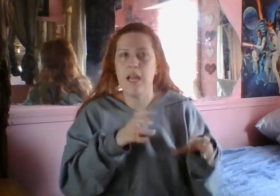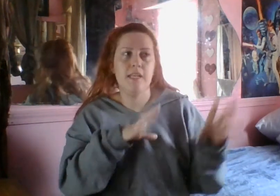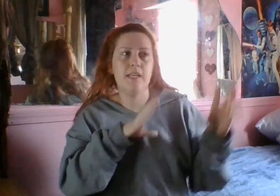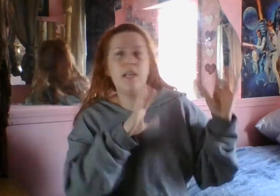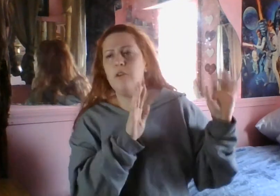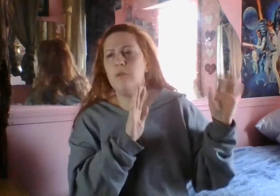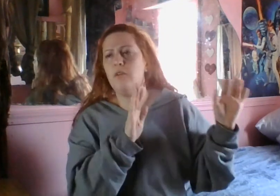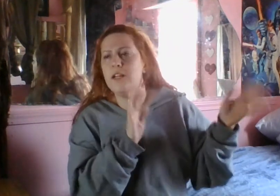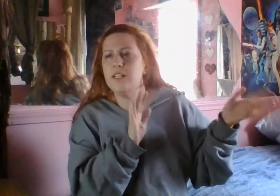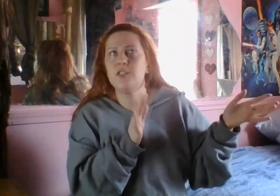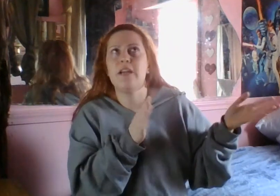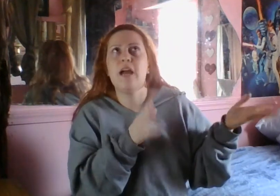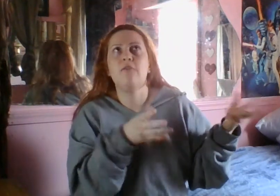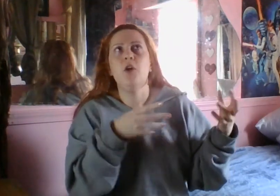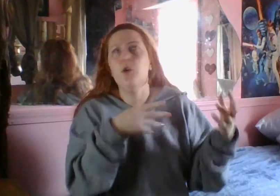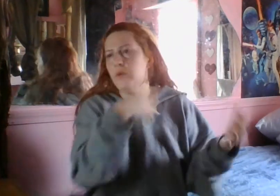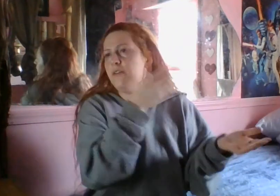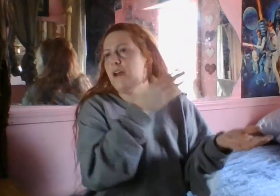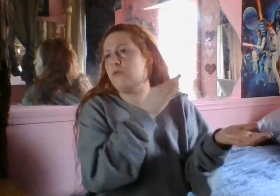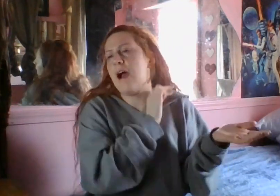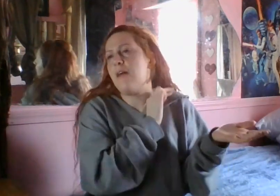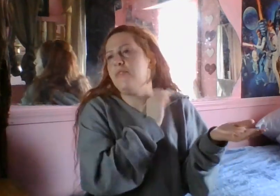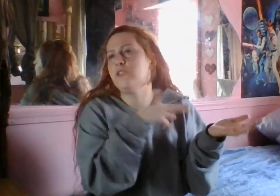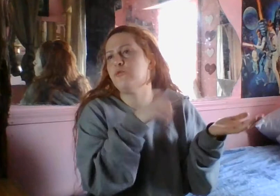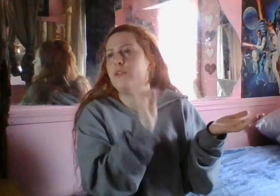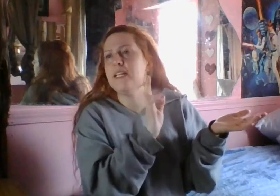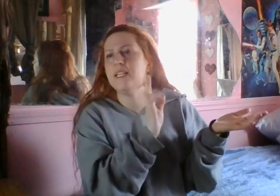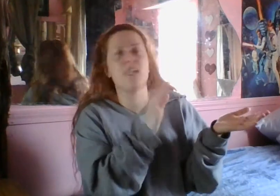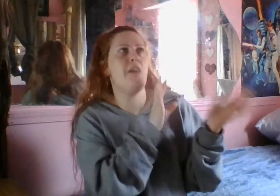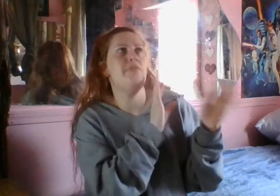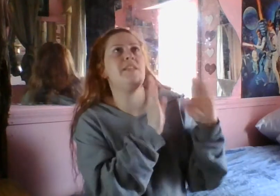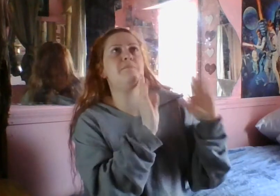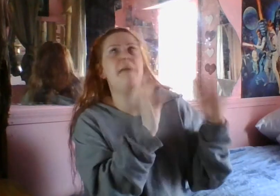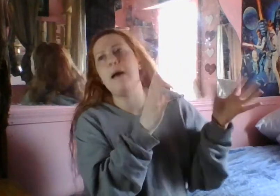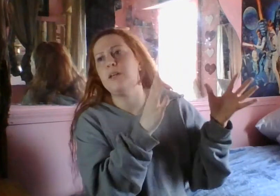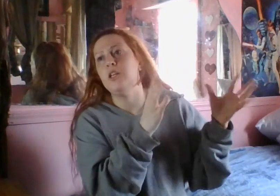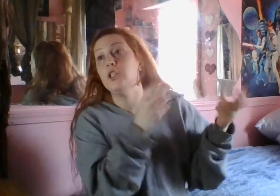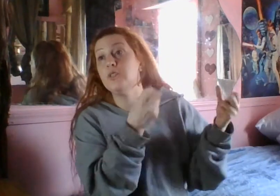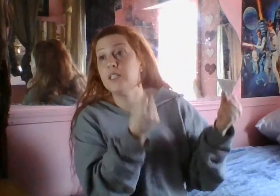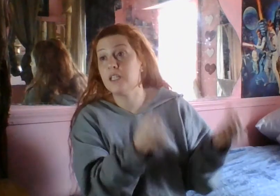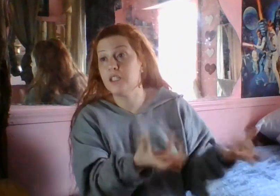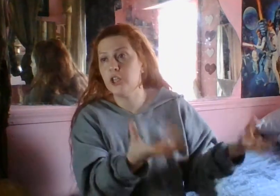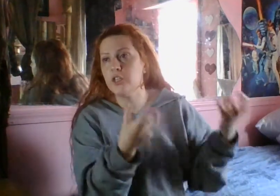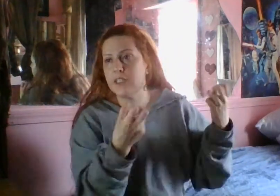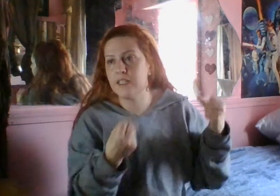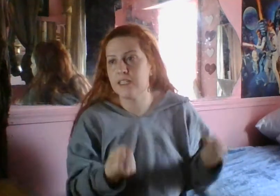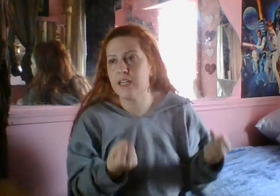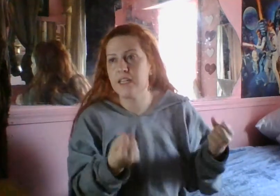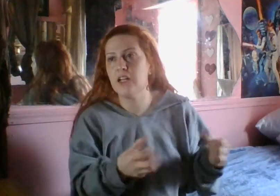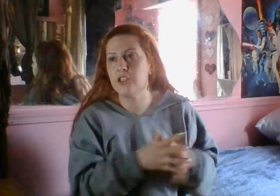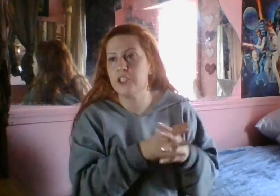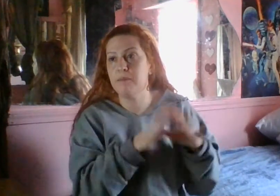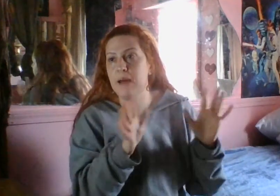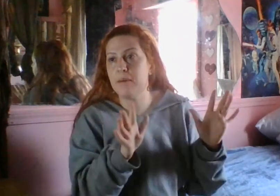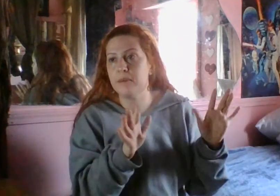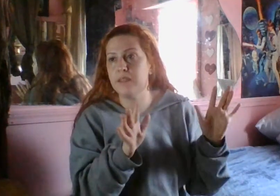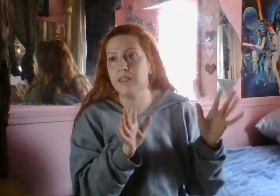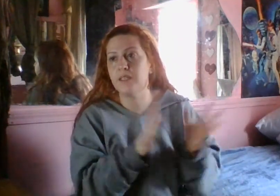And never before in history have we've had these readings on this map using, because they're using this technology to map these,